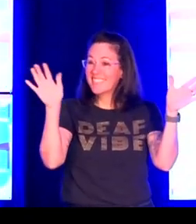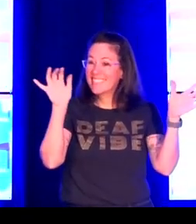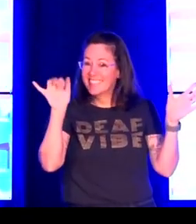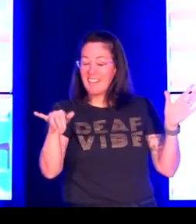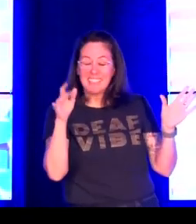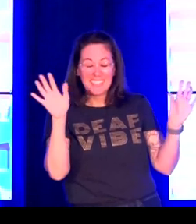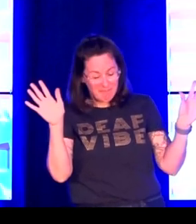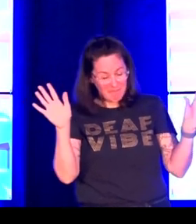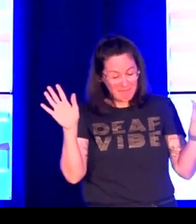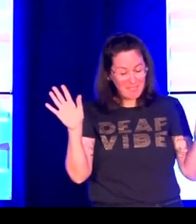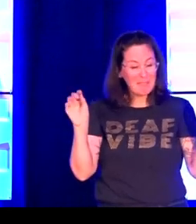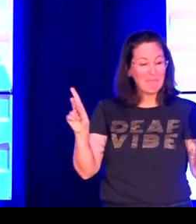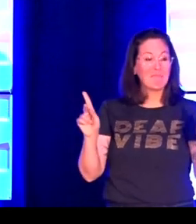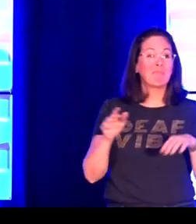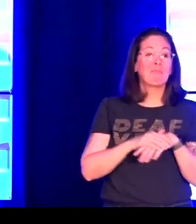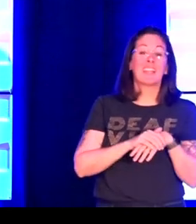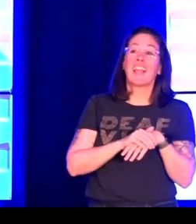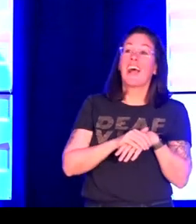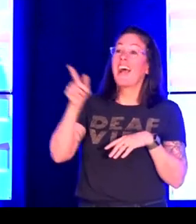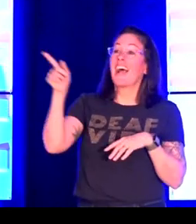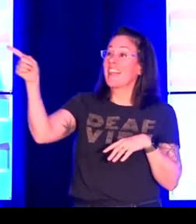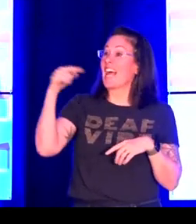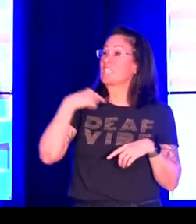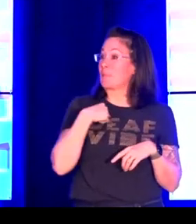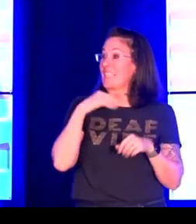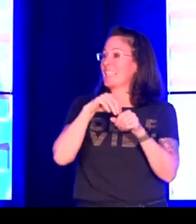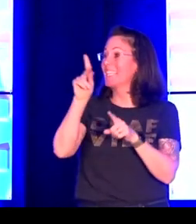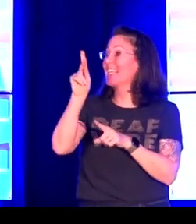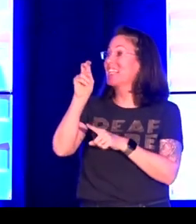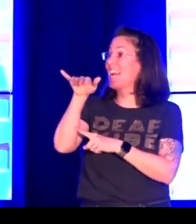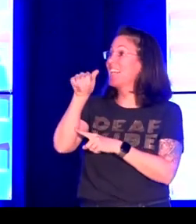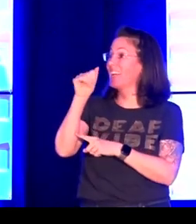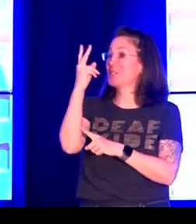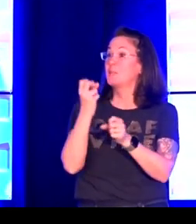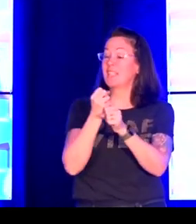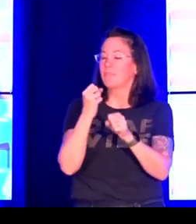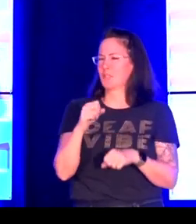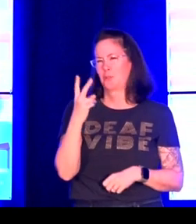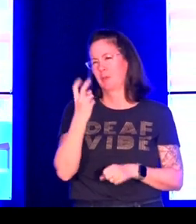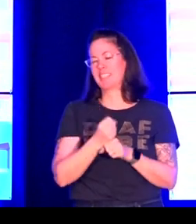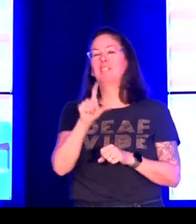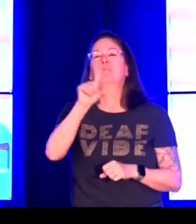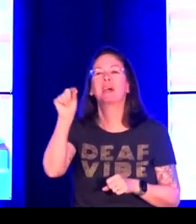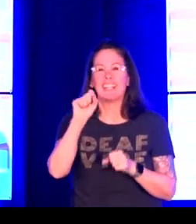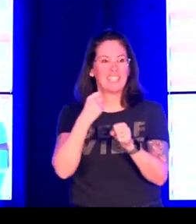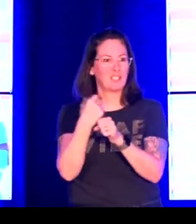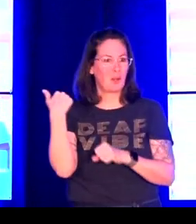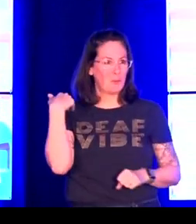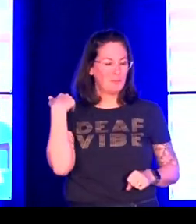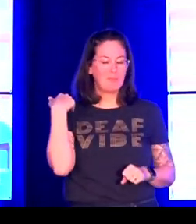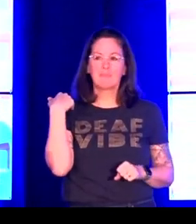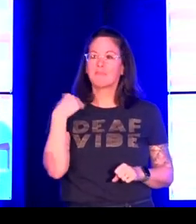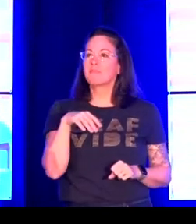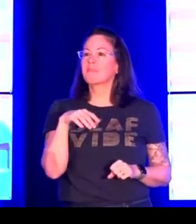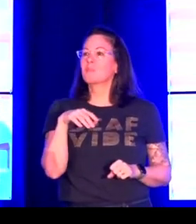OMG since 2002 can't believe that that's true but it is this is me on the screen in Kenya